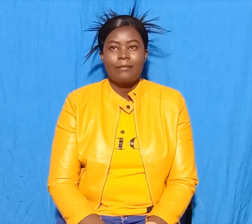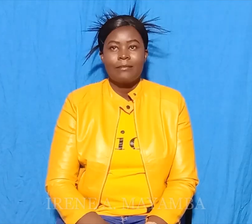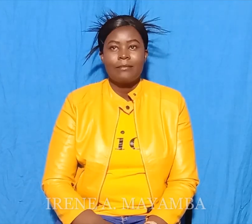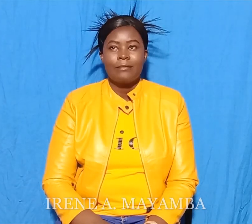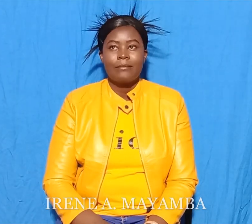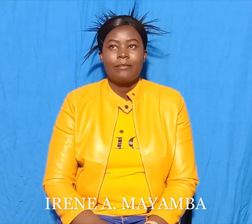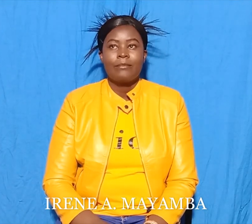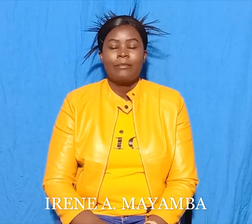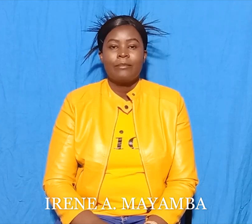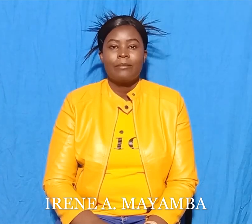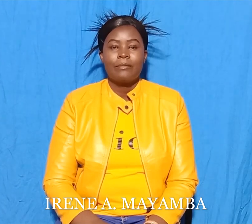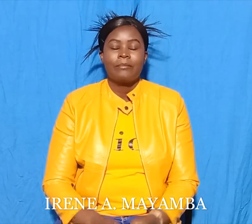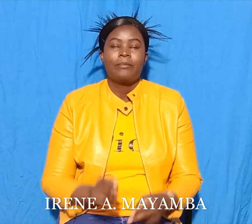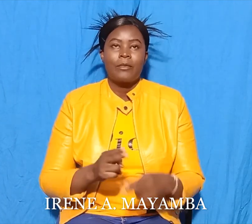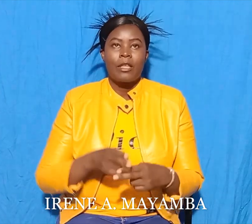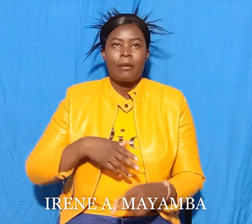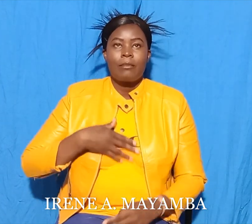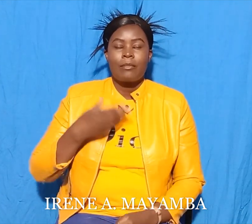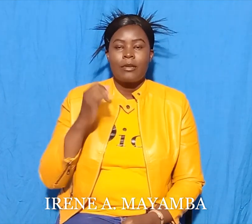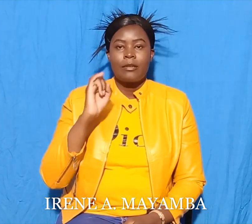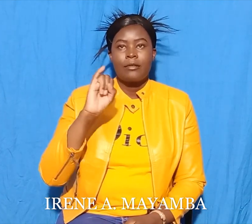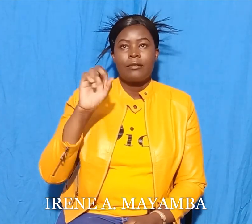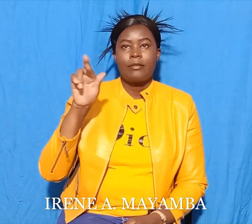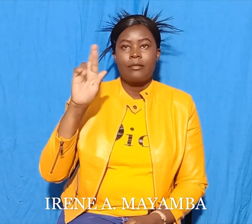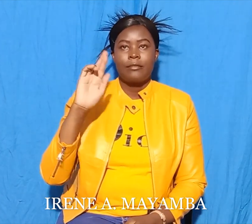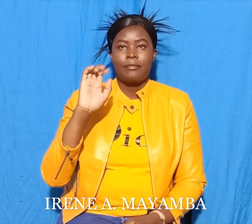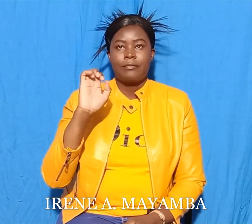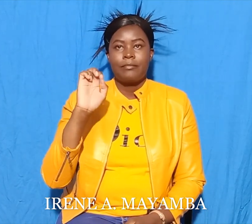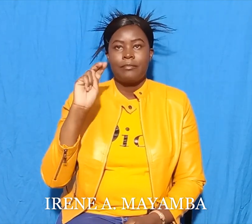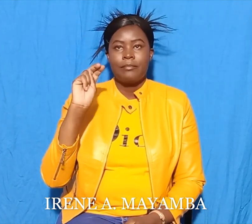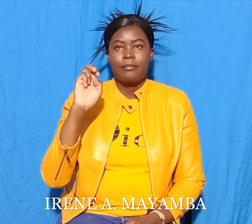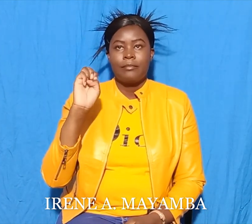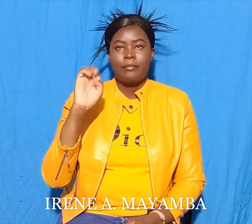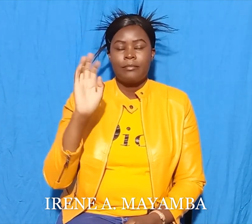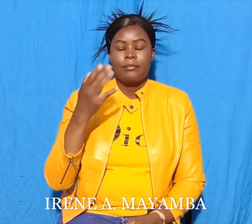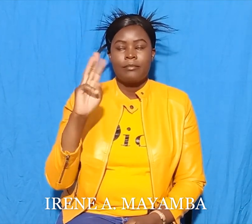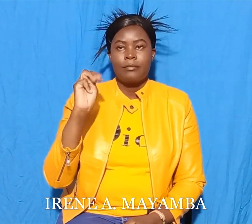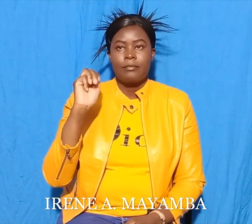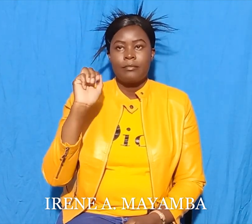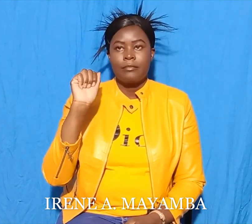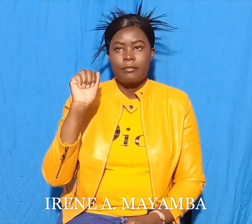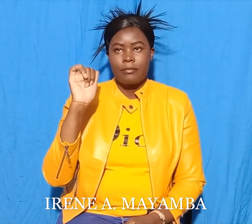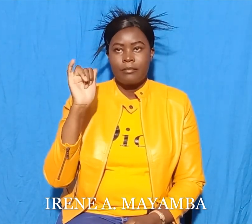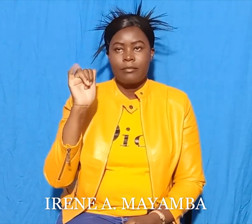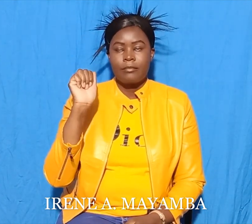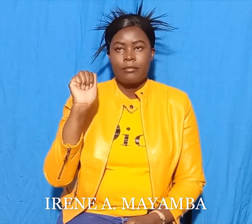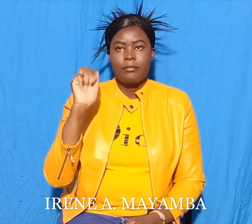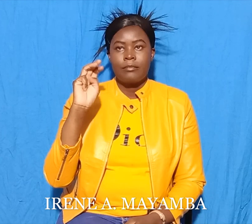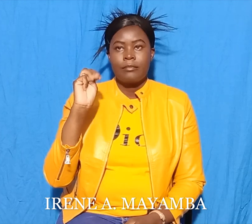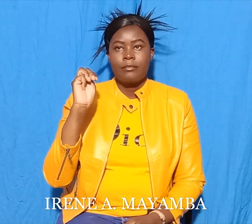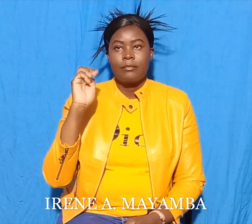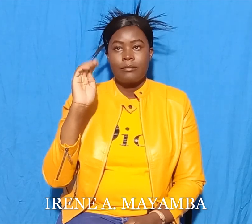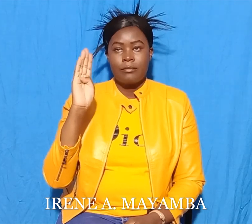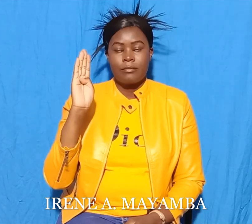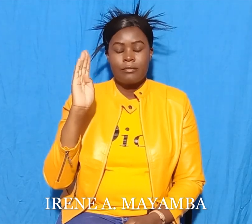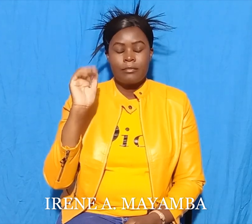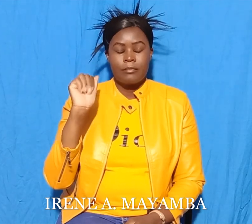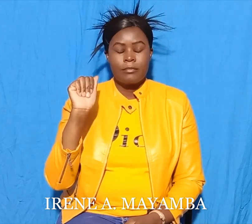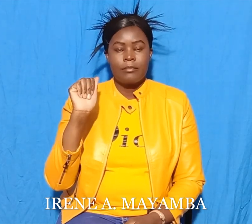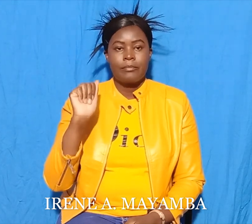My name is Irene Mayamba, Learning Sign Language at Pika Technical Training